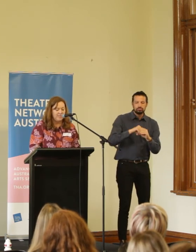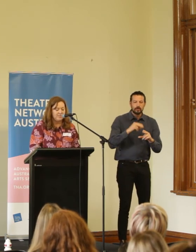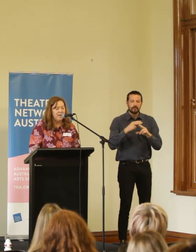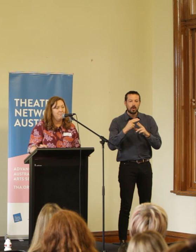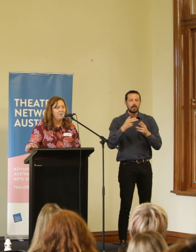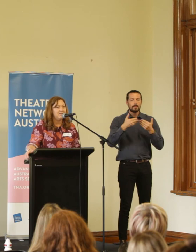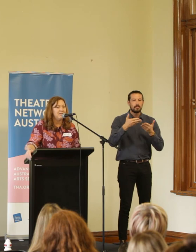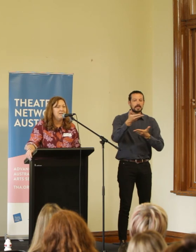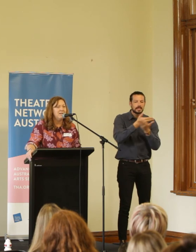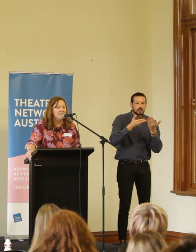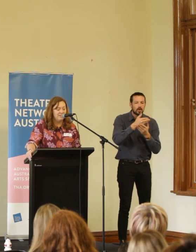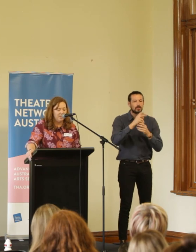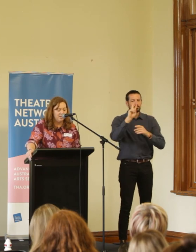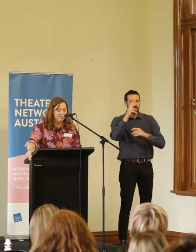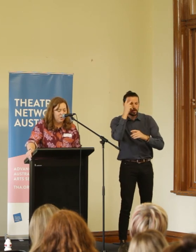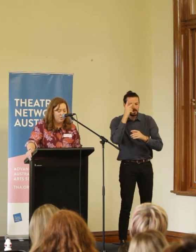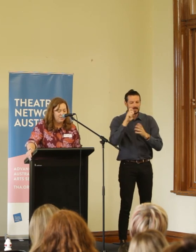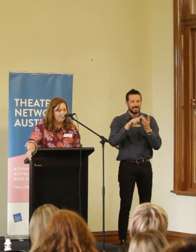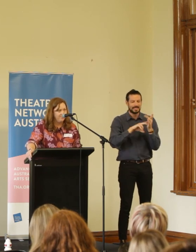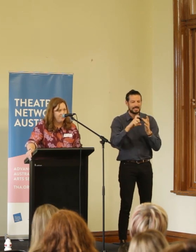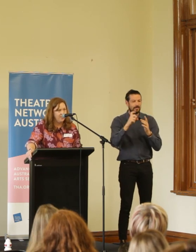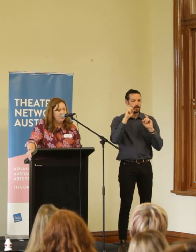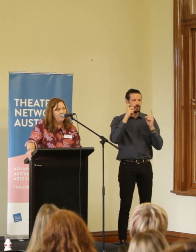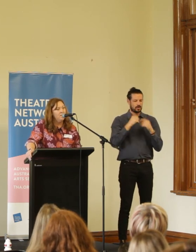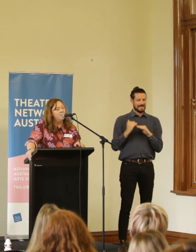politics, policy and civic concerns.